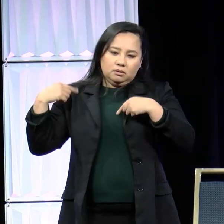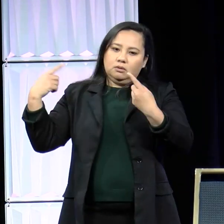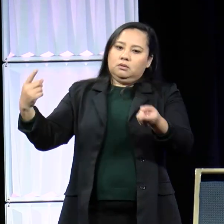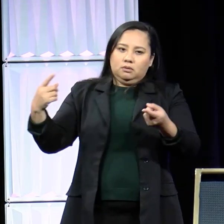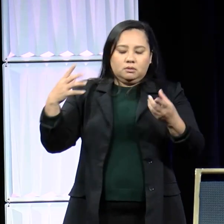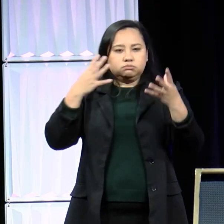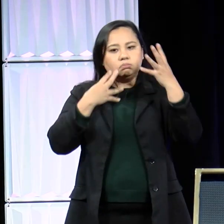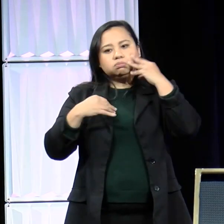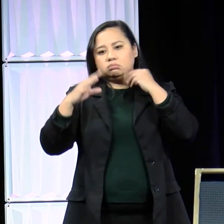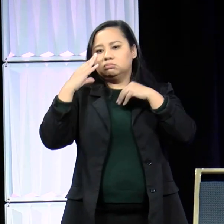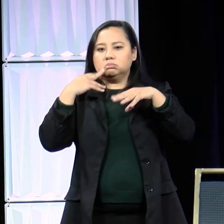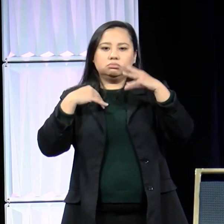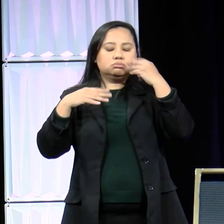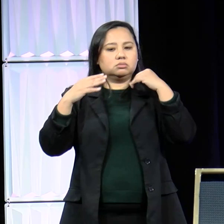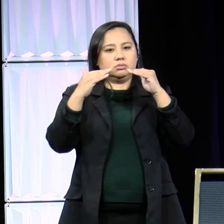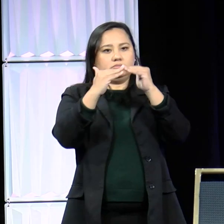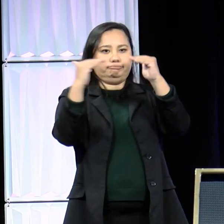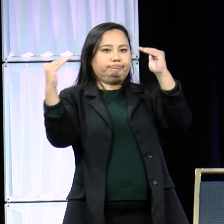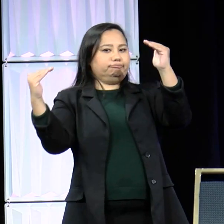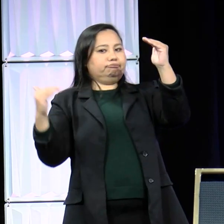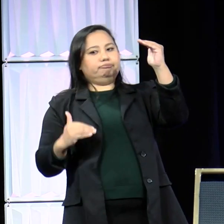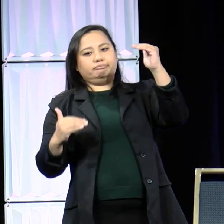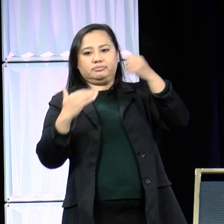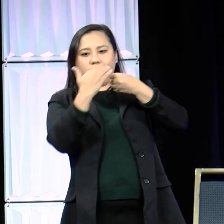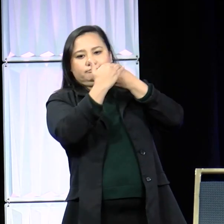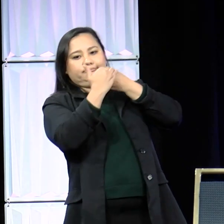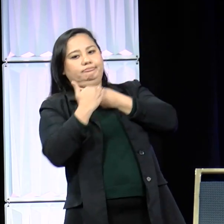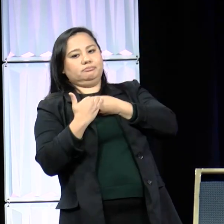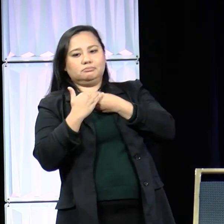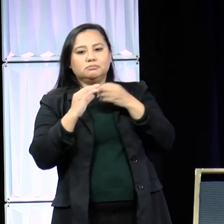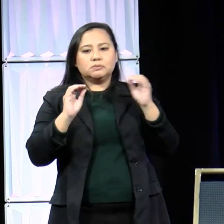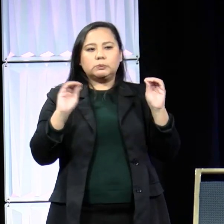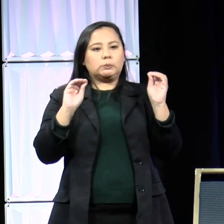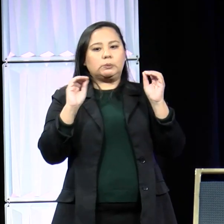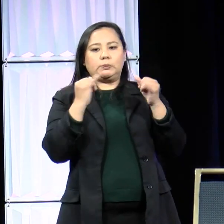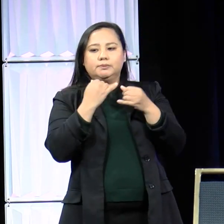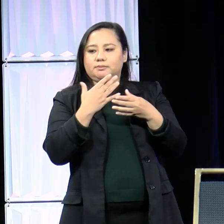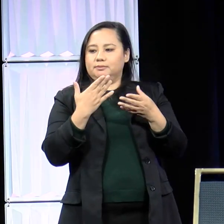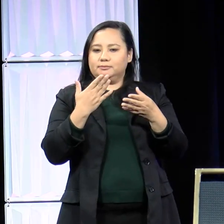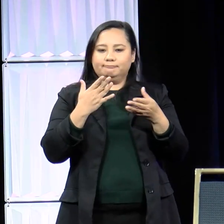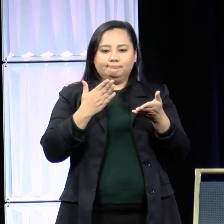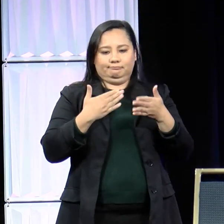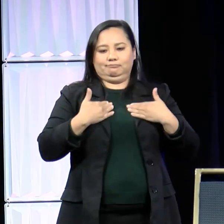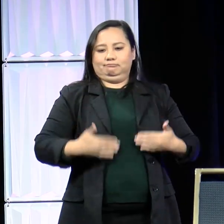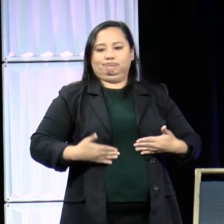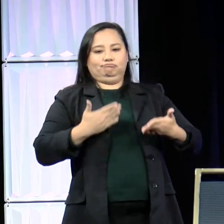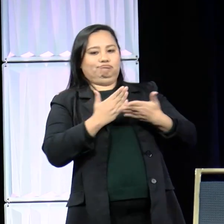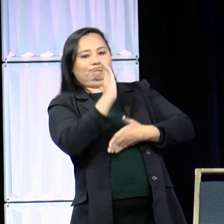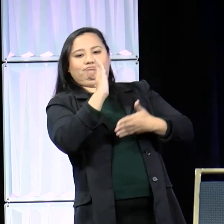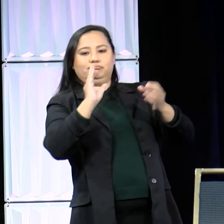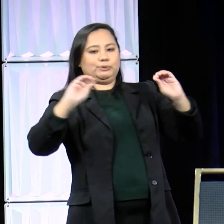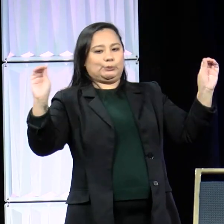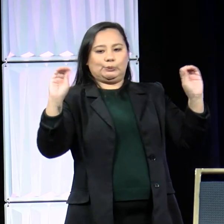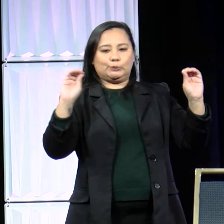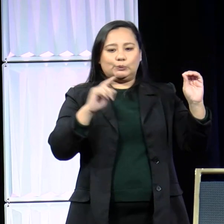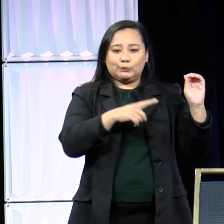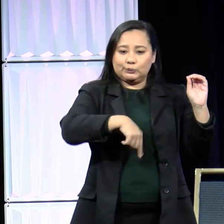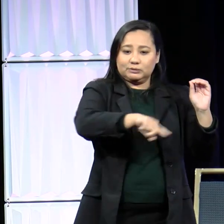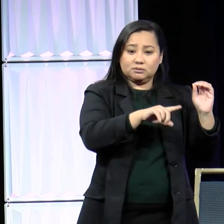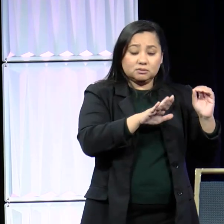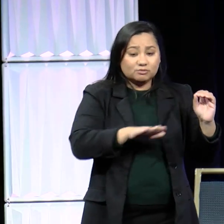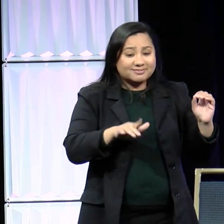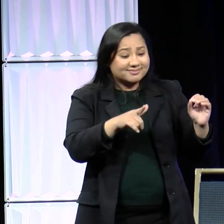injustices and lack bodily autonomy in this world. You know, you walk up to little kids and you want to pat them on the head and